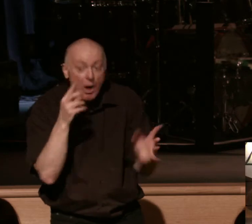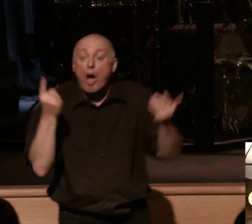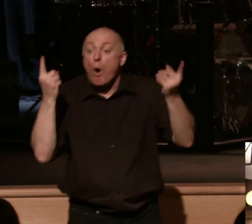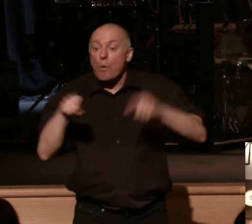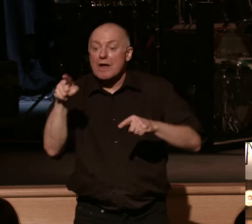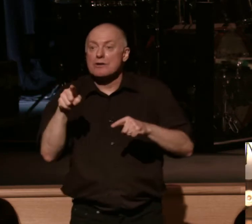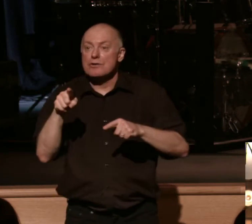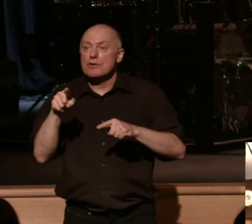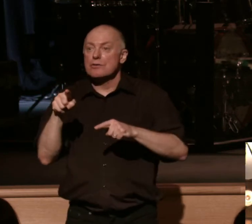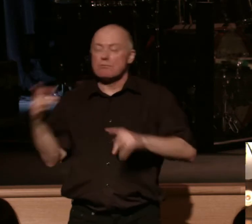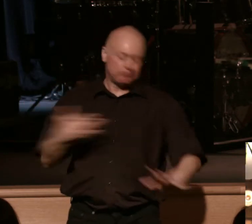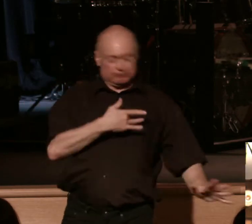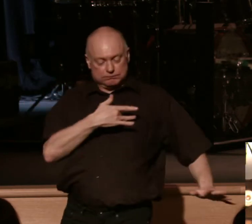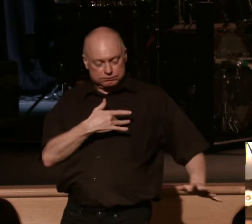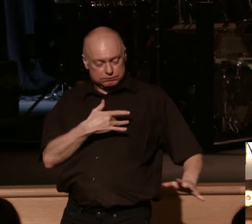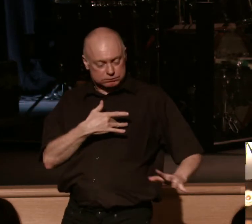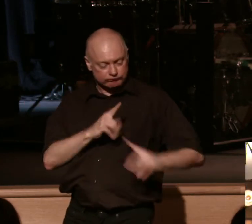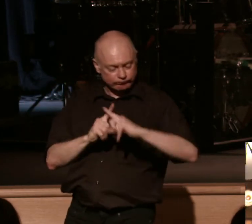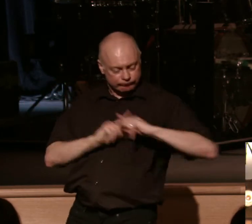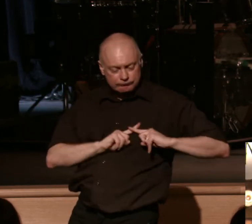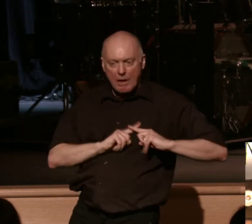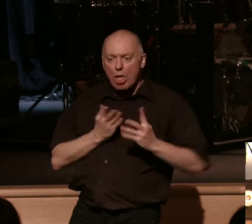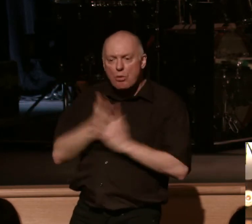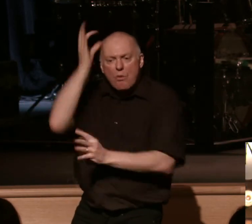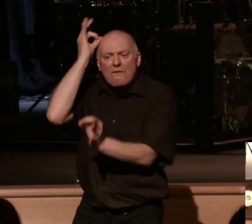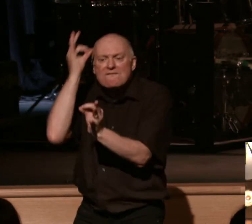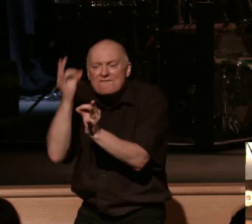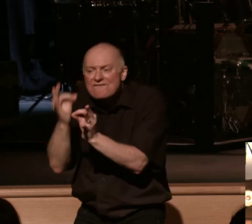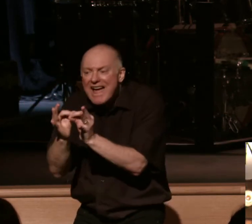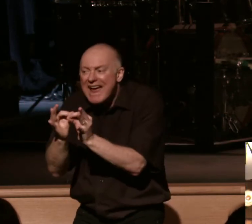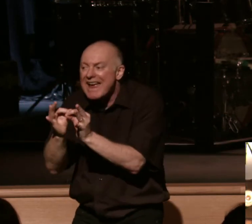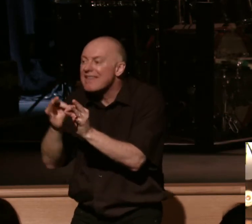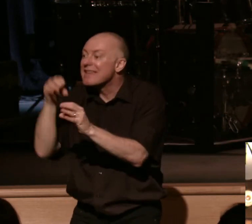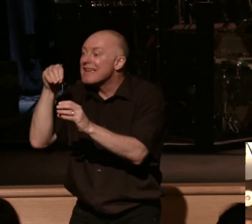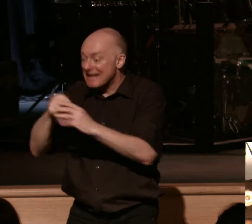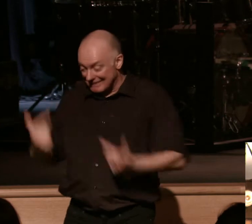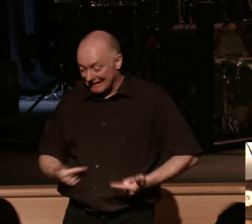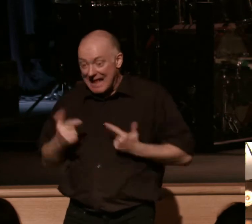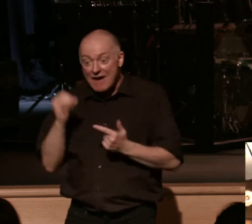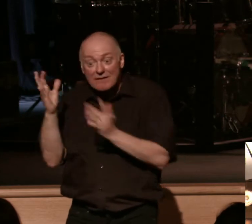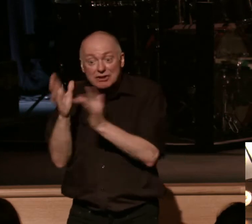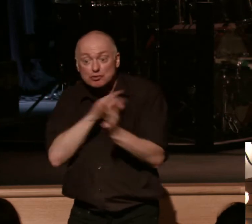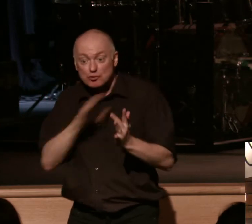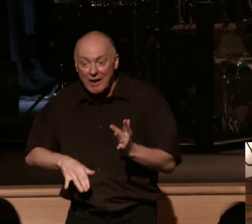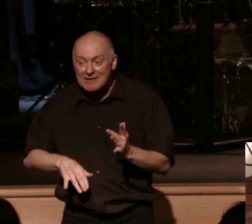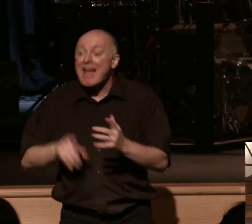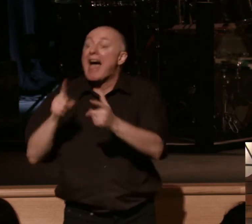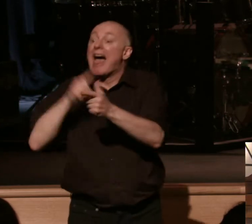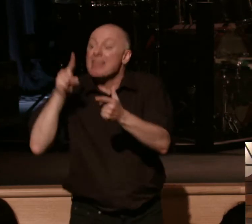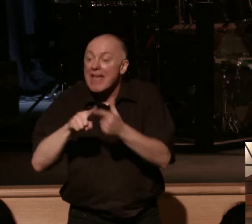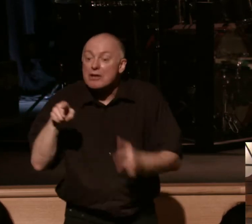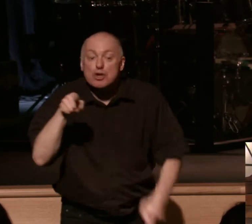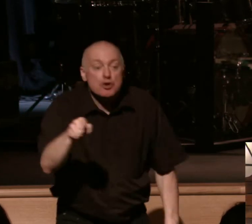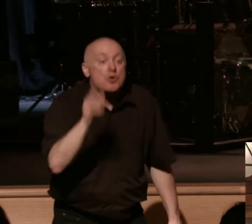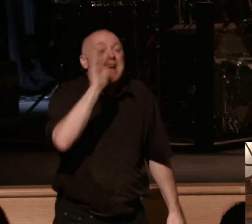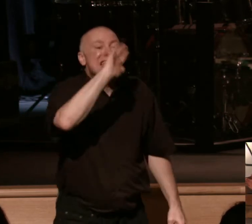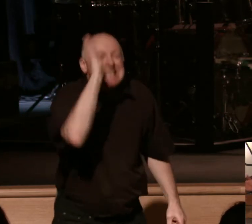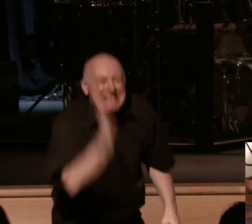spiritually reborn through faith and the life of Jesus Christ, that is when you will never die again.